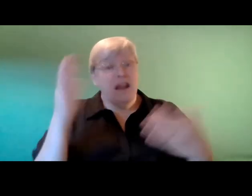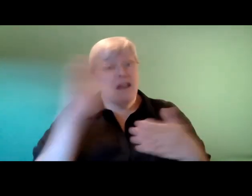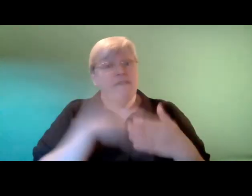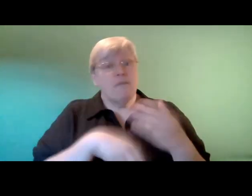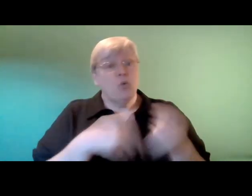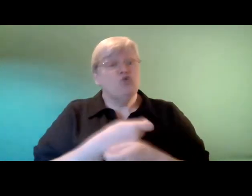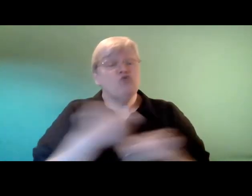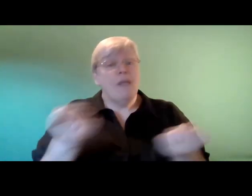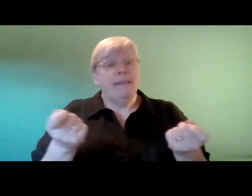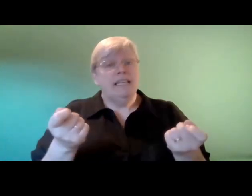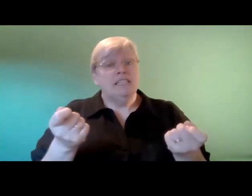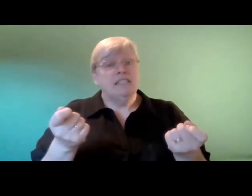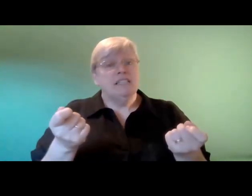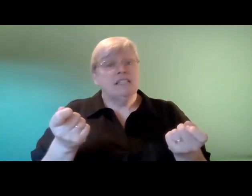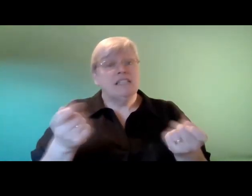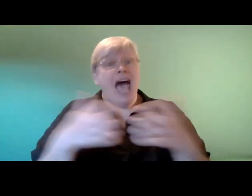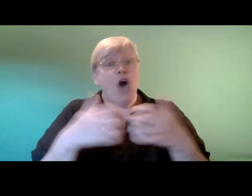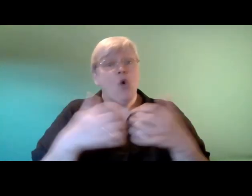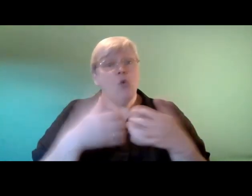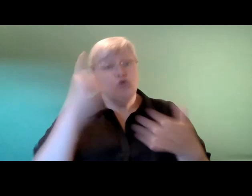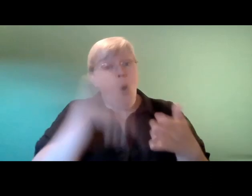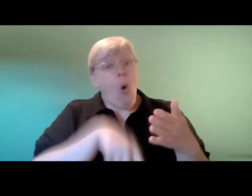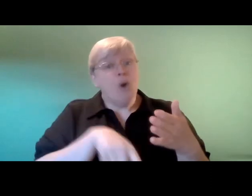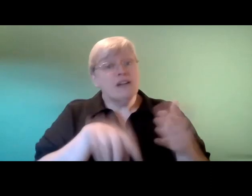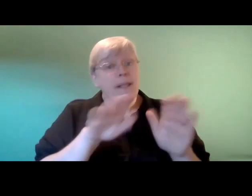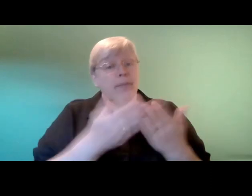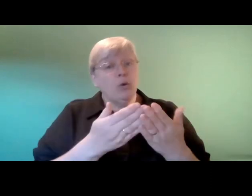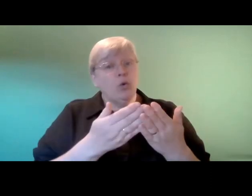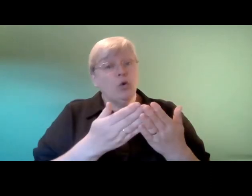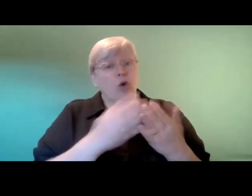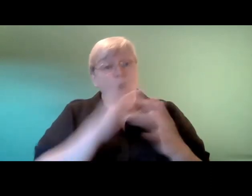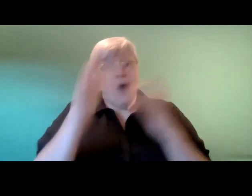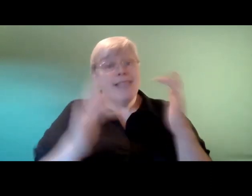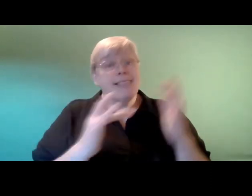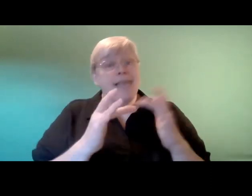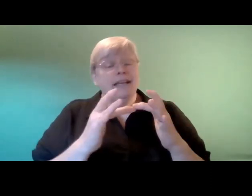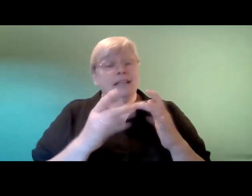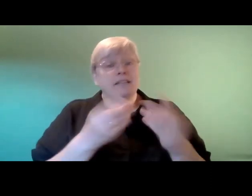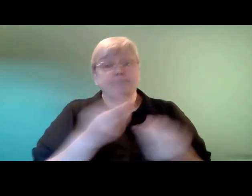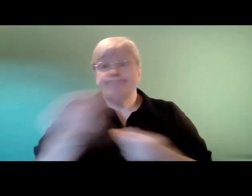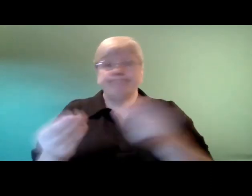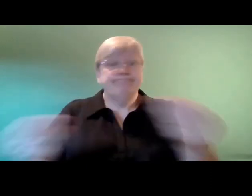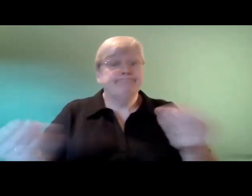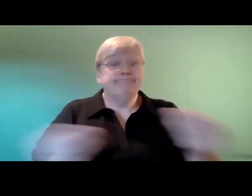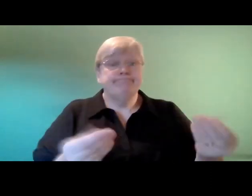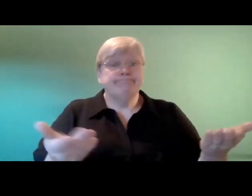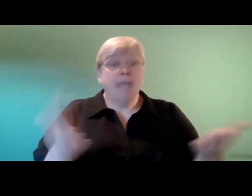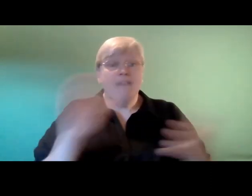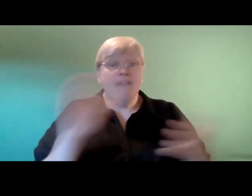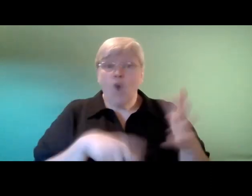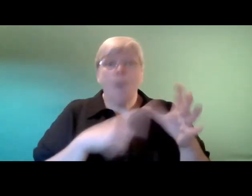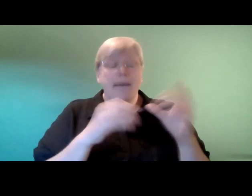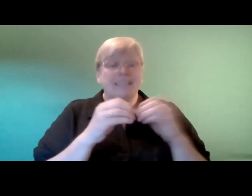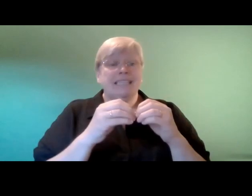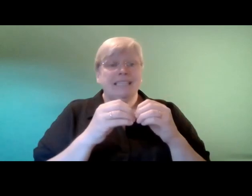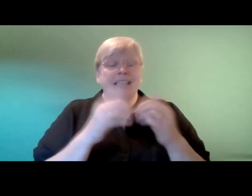how to order the book online and get it shipped to you wherever you are from aberdeen itself um and the charity themselves